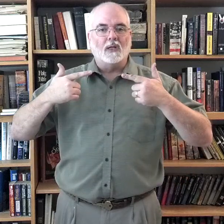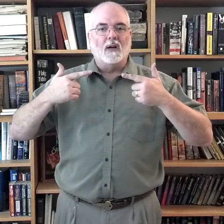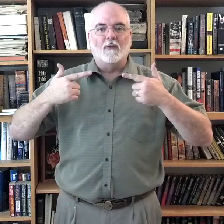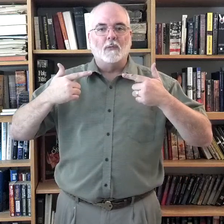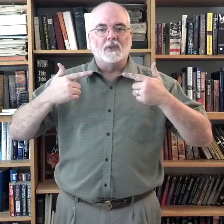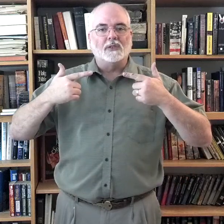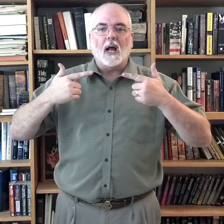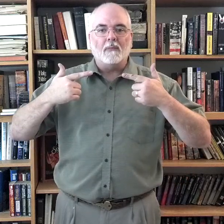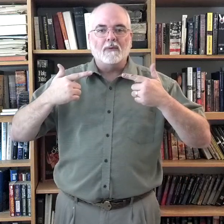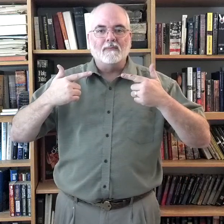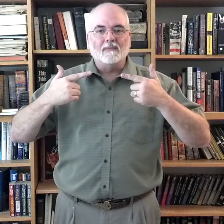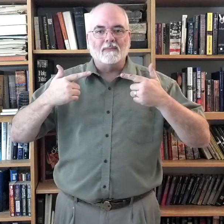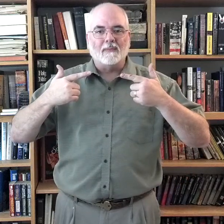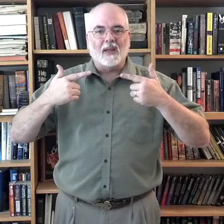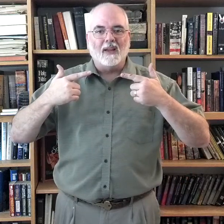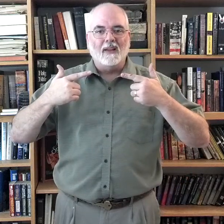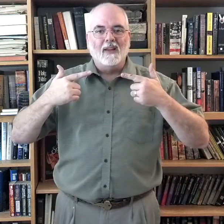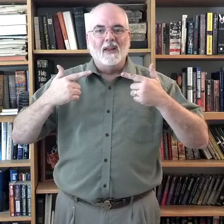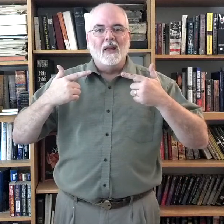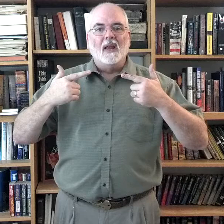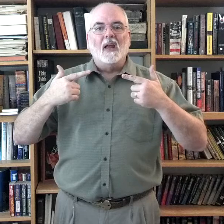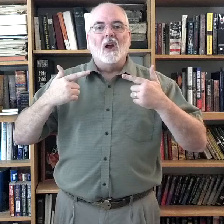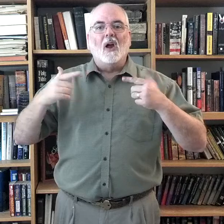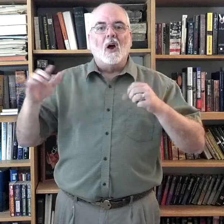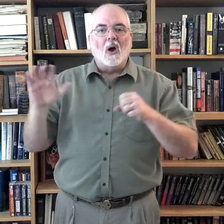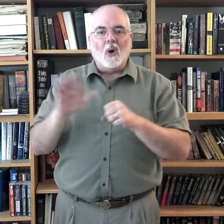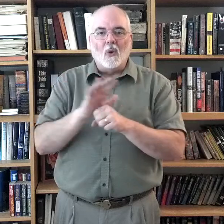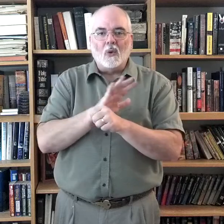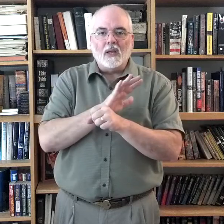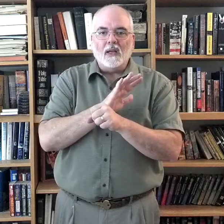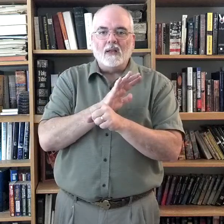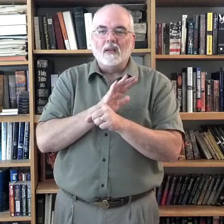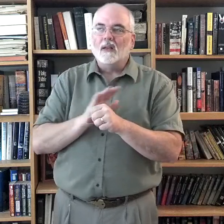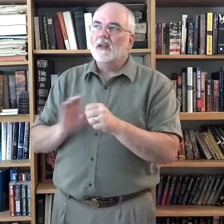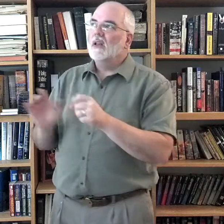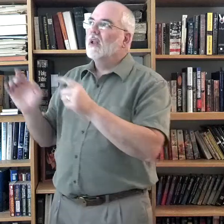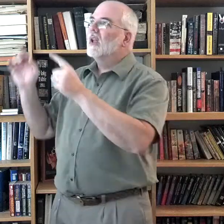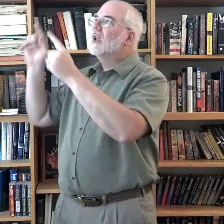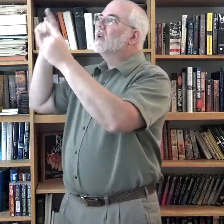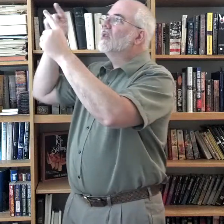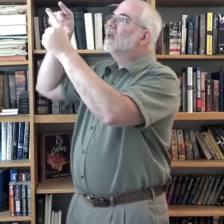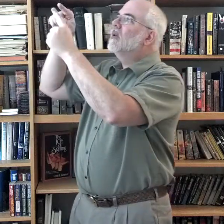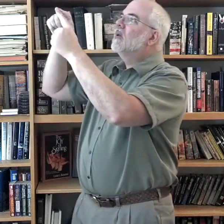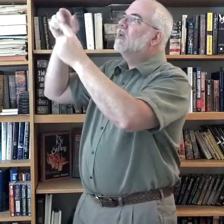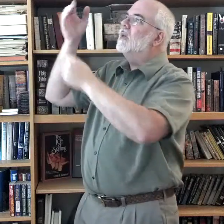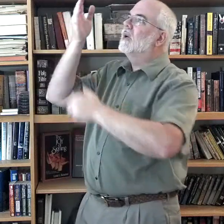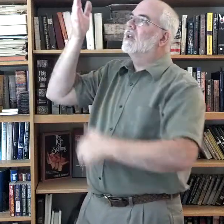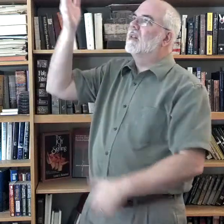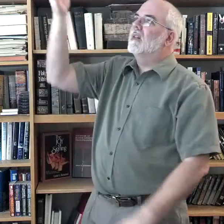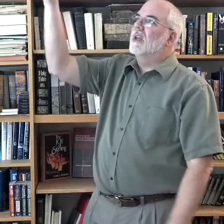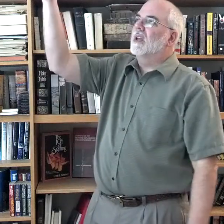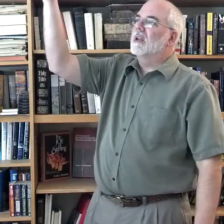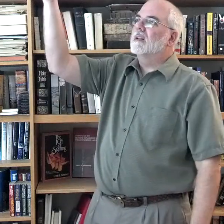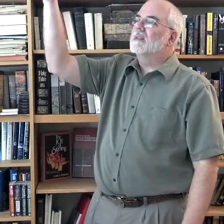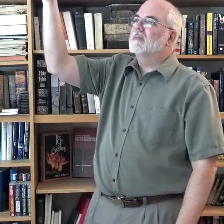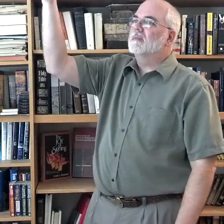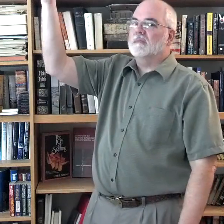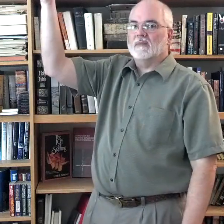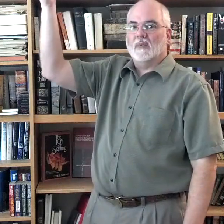comfortable to stop. Okay? Holy. To. Thee. Okay?